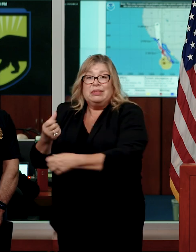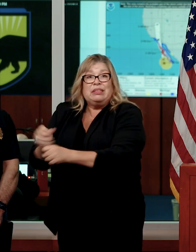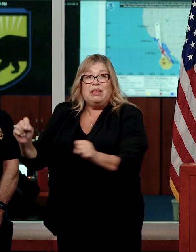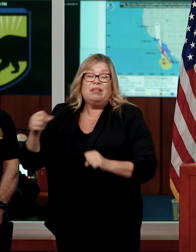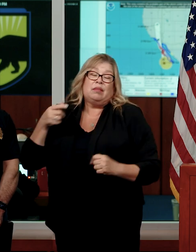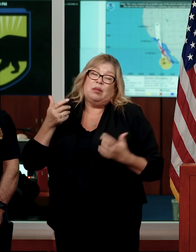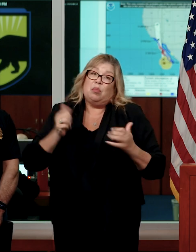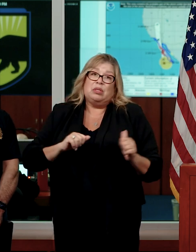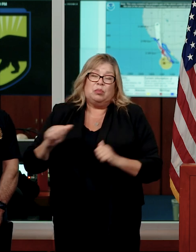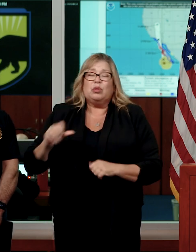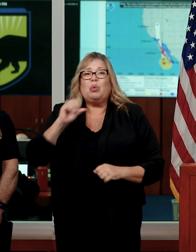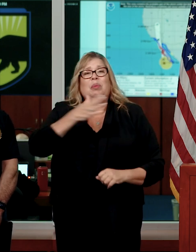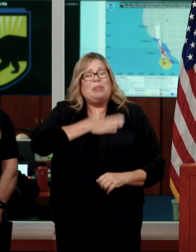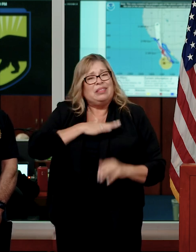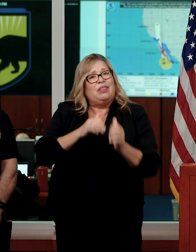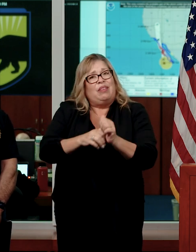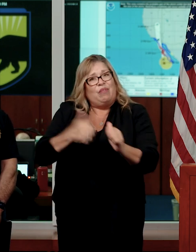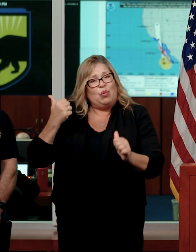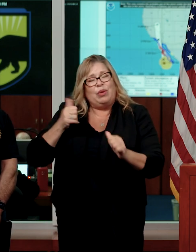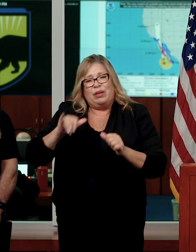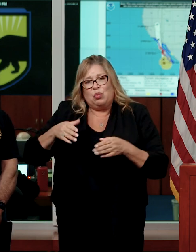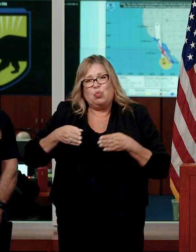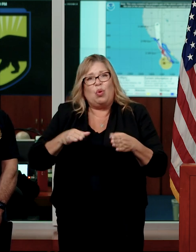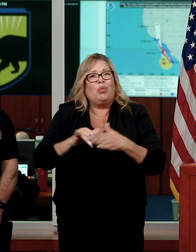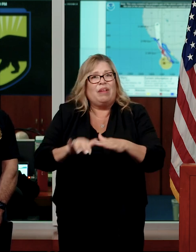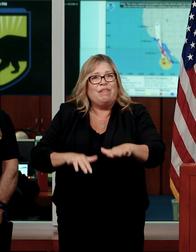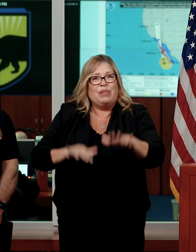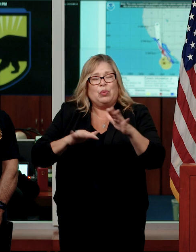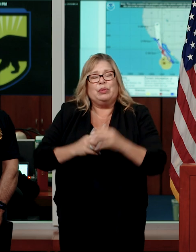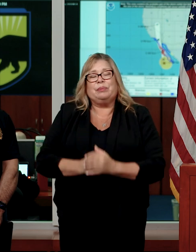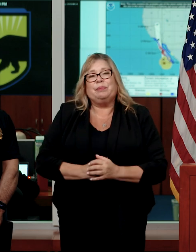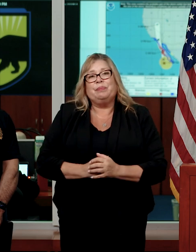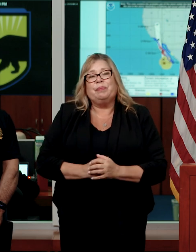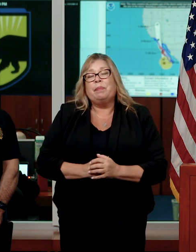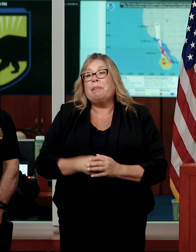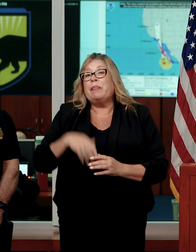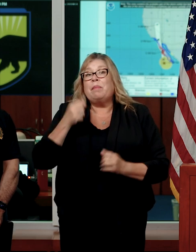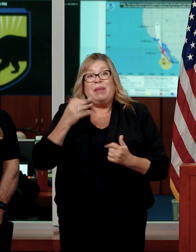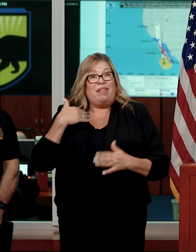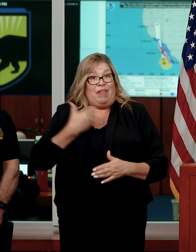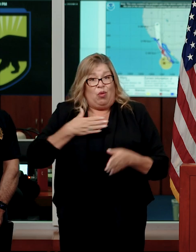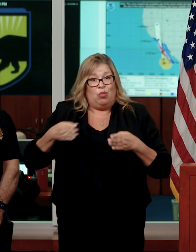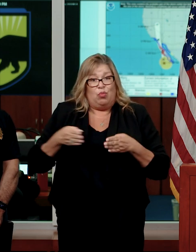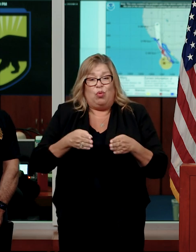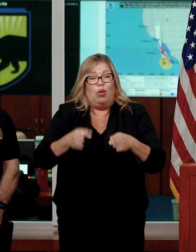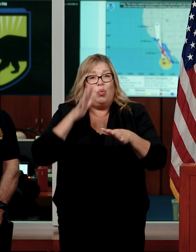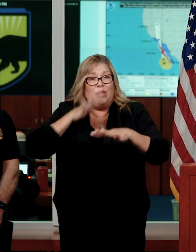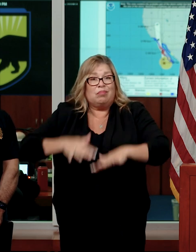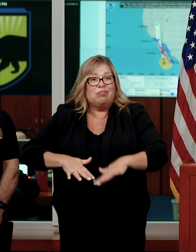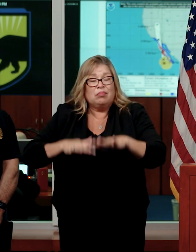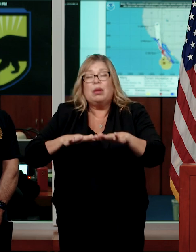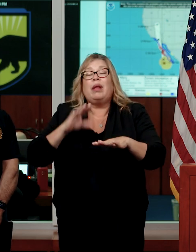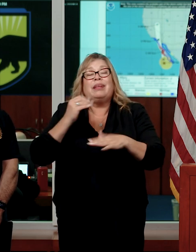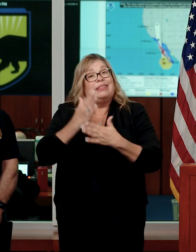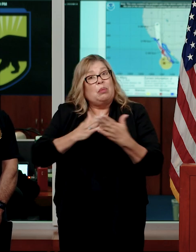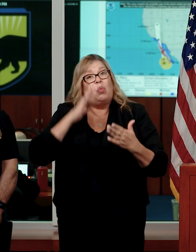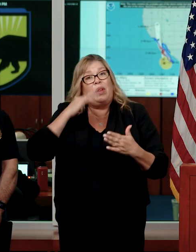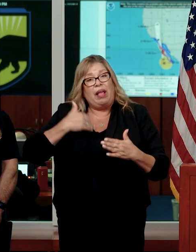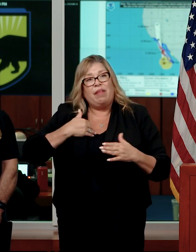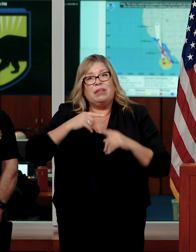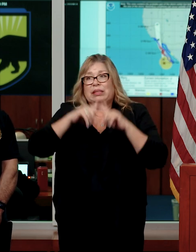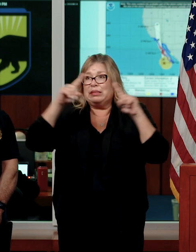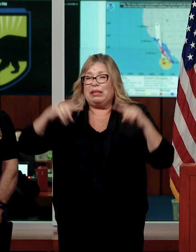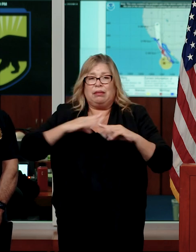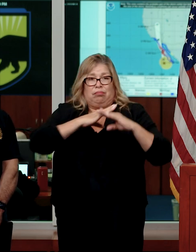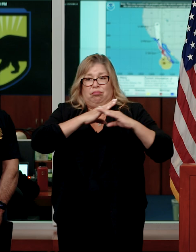responders. Please stay away from flooded roadways. And speaking of roadways, many of our roadways are going to be barricaded with signs and barricades.